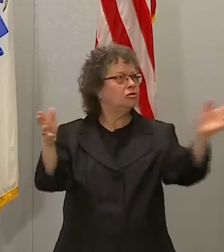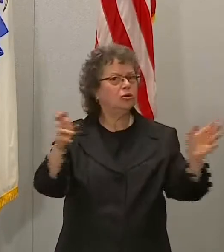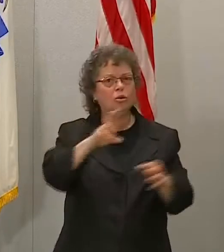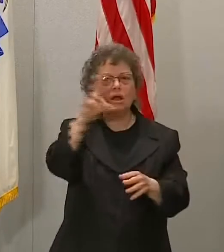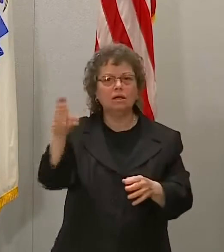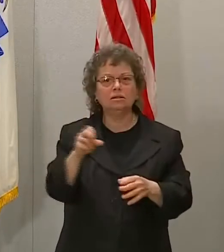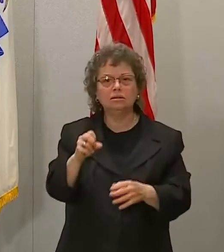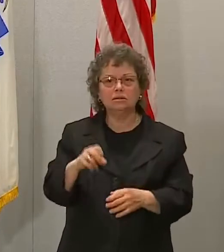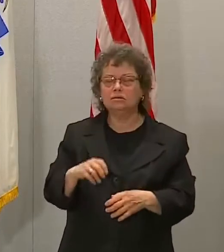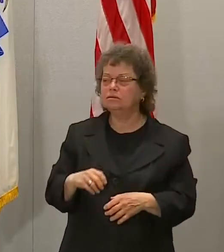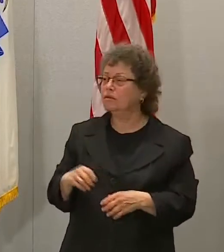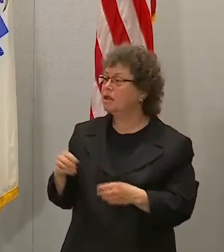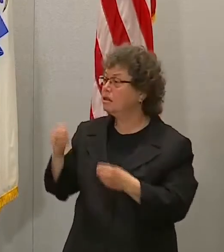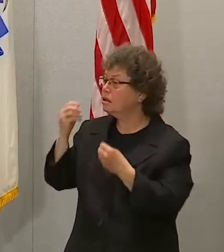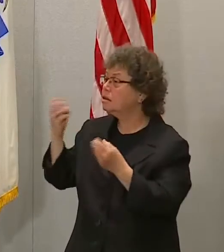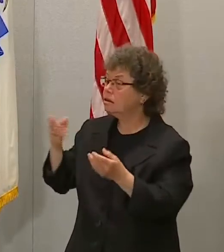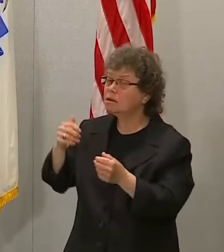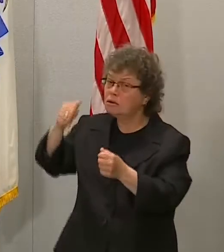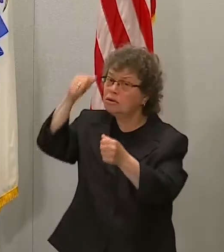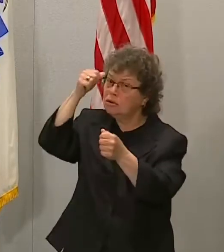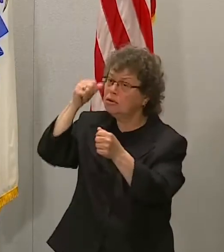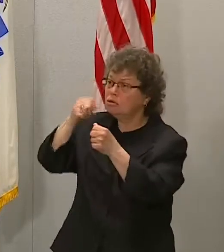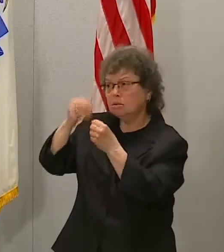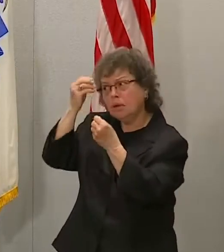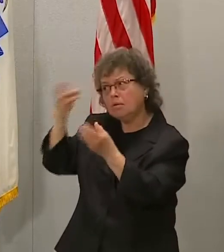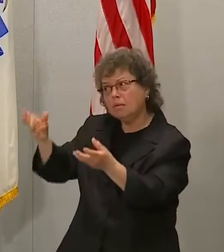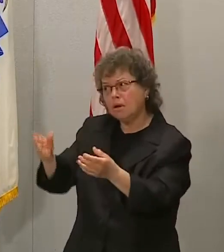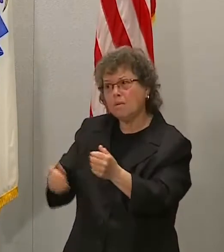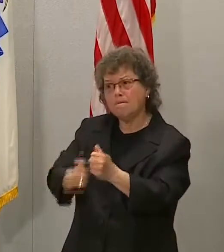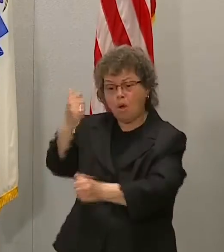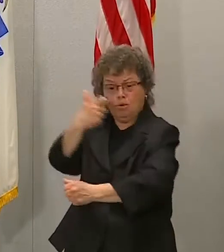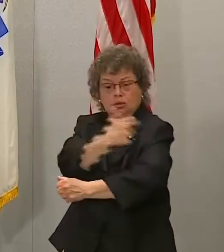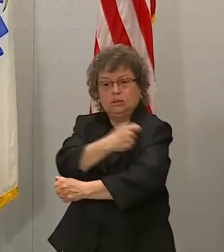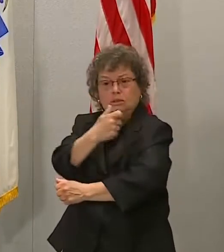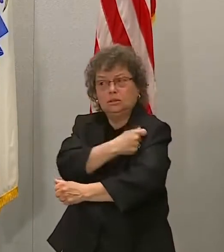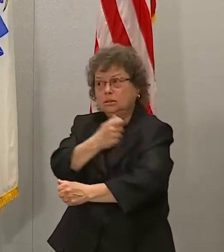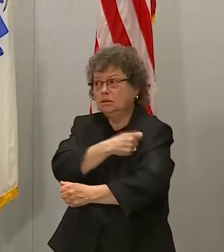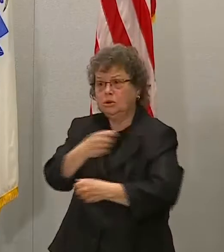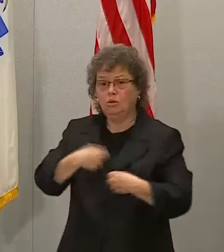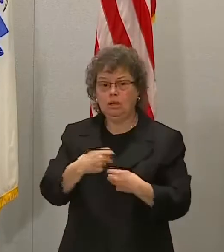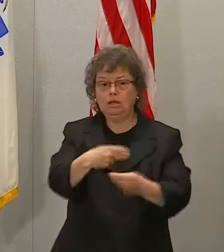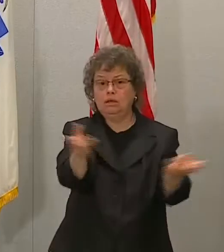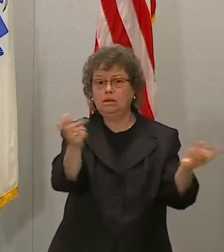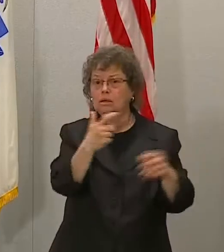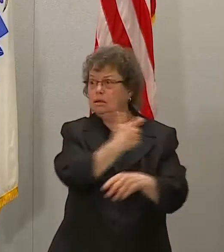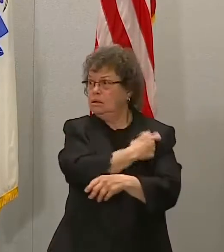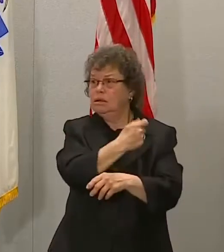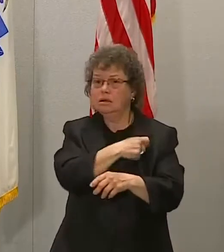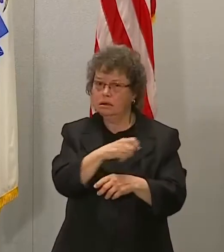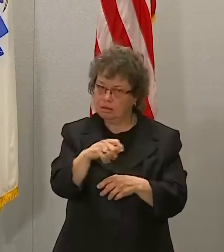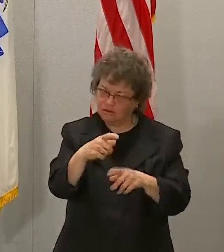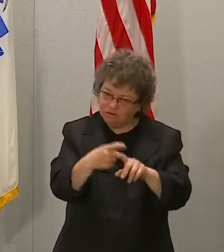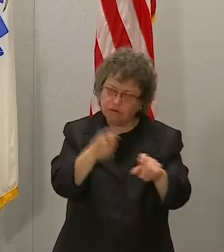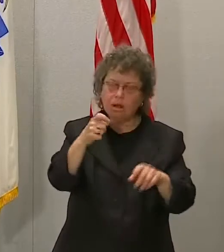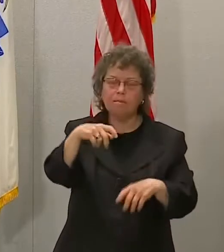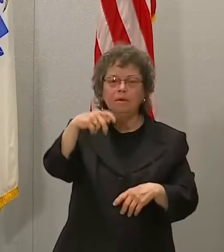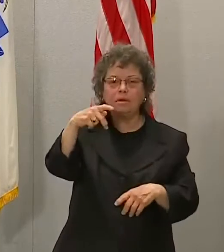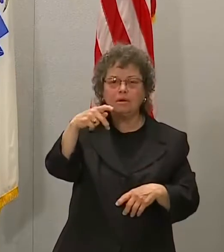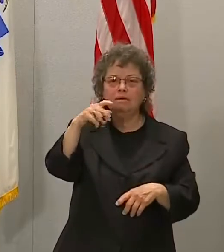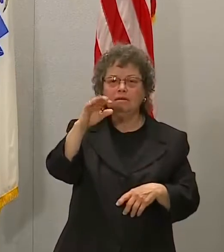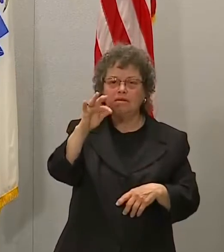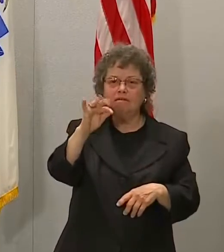most of the doses that we administer here in the Commonwealth, the vast majority of the doses we administer are Pfizer and